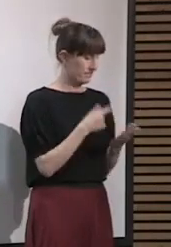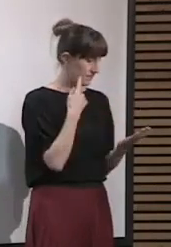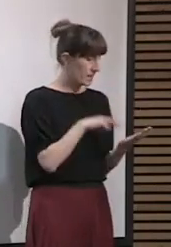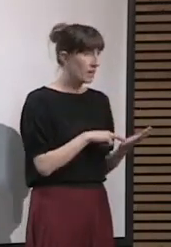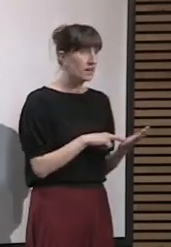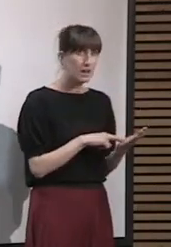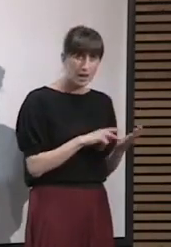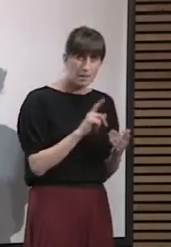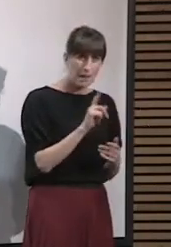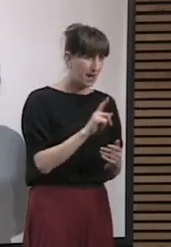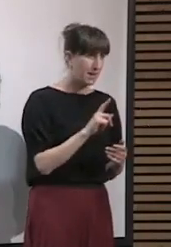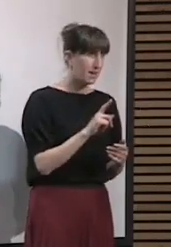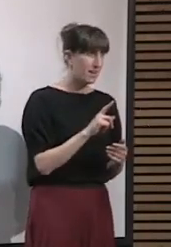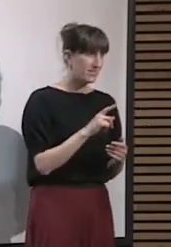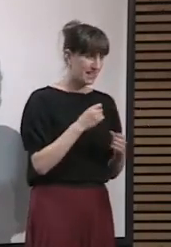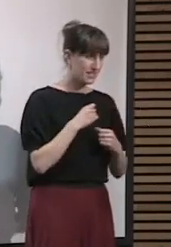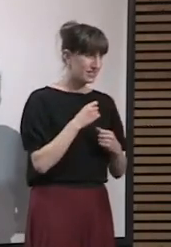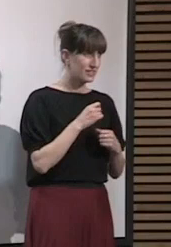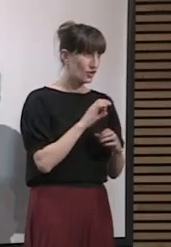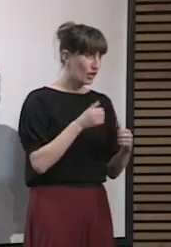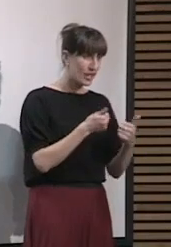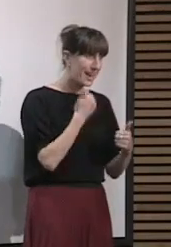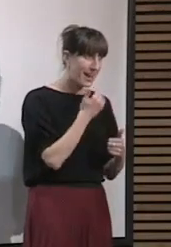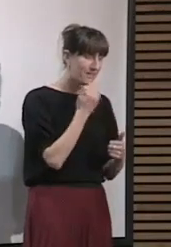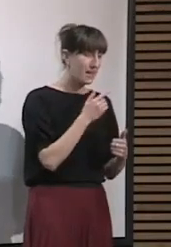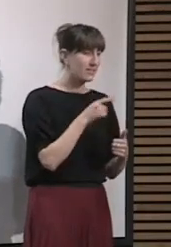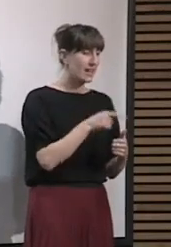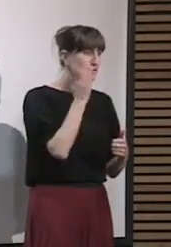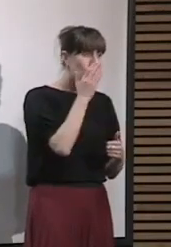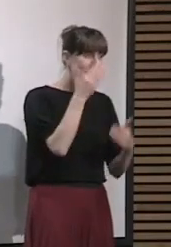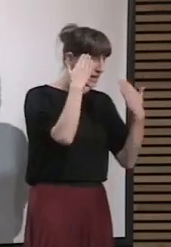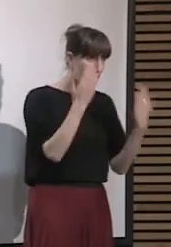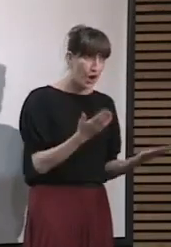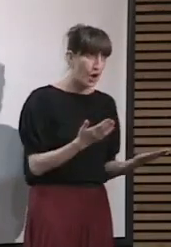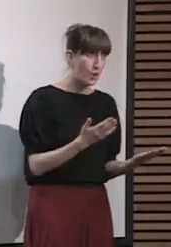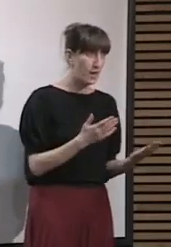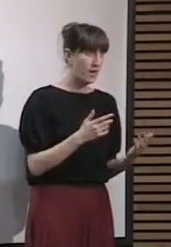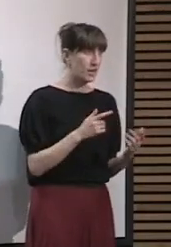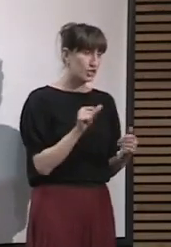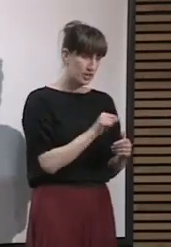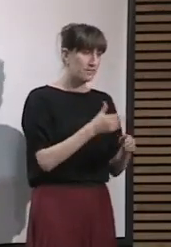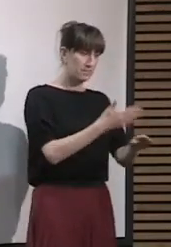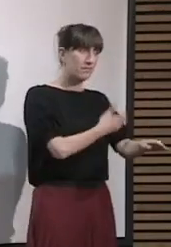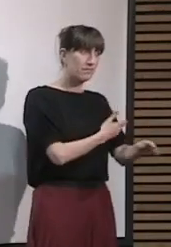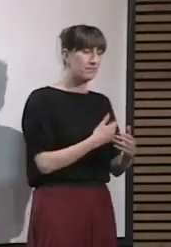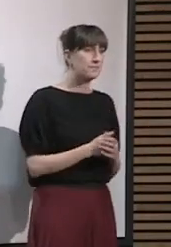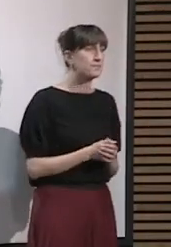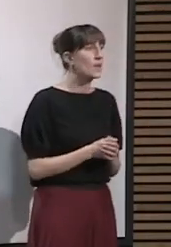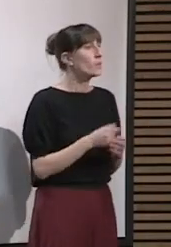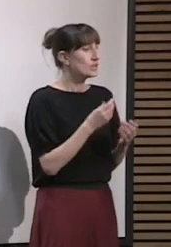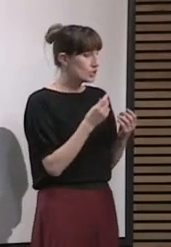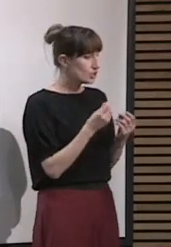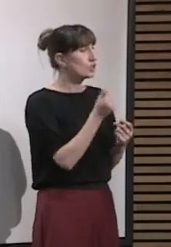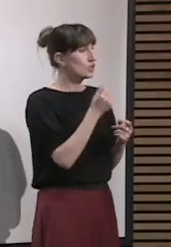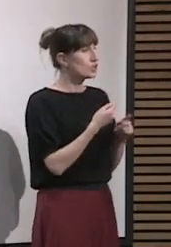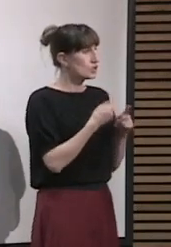Just to reiterate the point I made yesterday that we update at one o'clock every day but as soon as we find something out we act immediately and